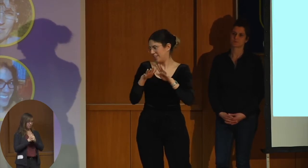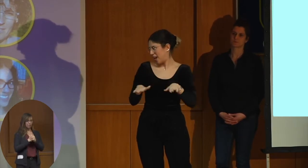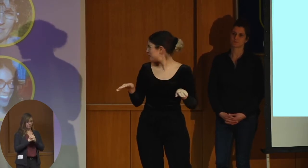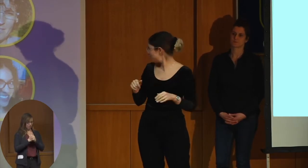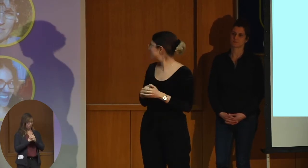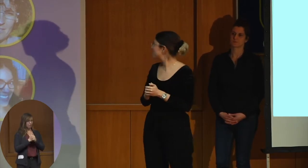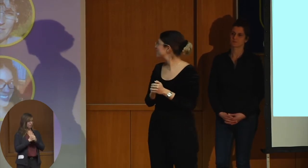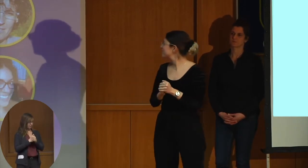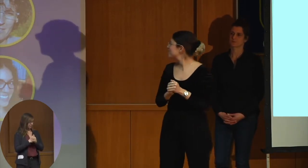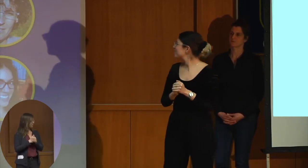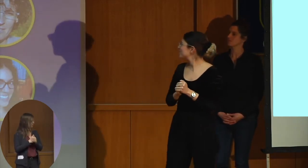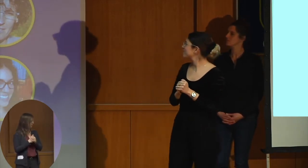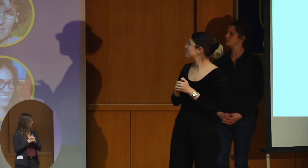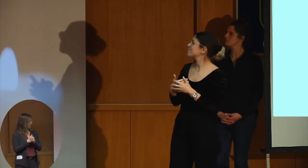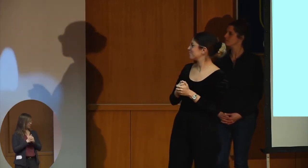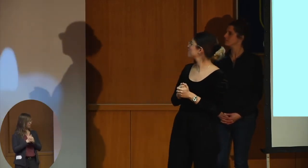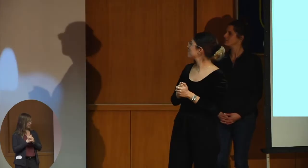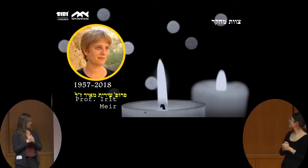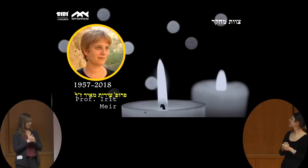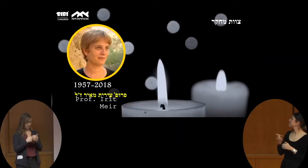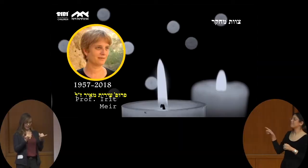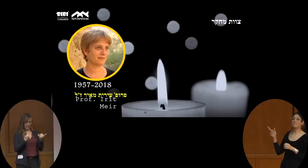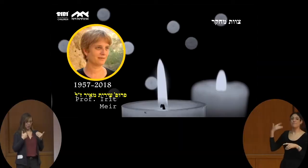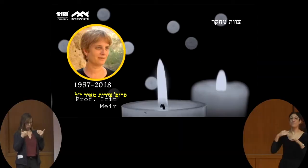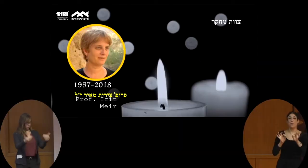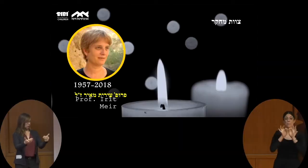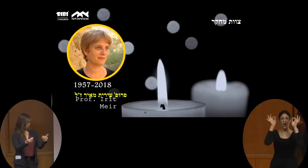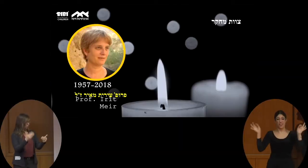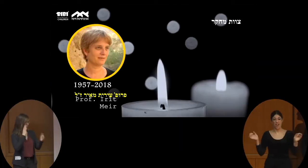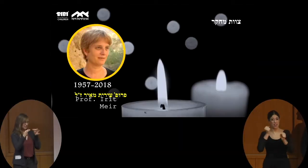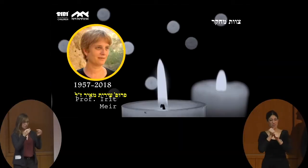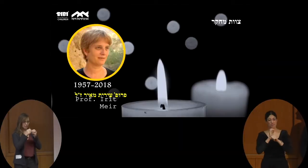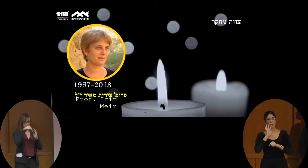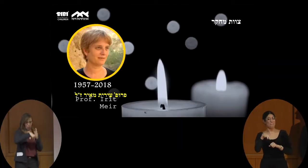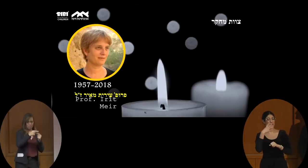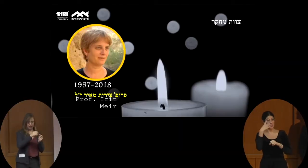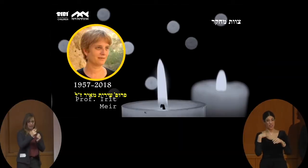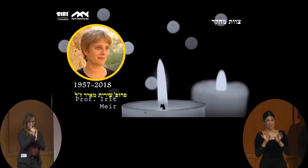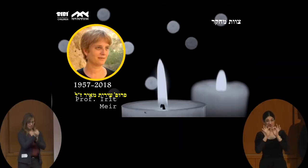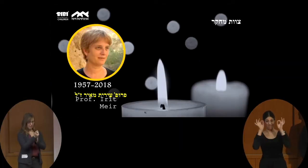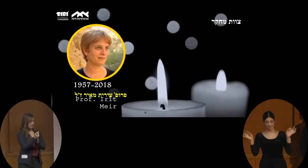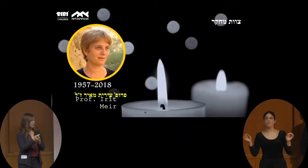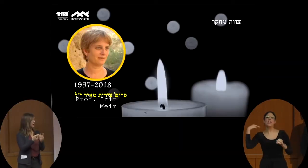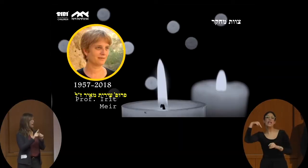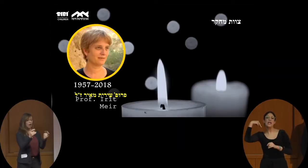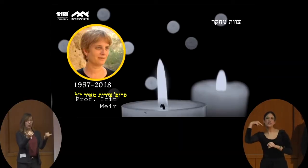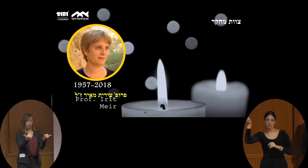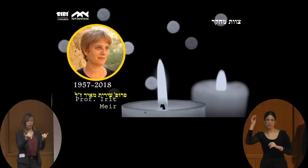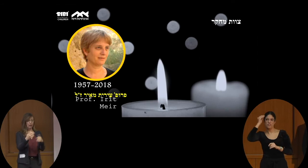language. And we'll go into that in a bit. At first, our four-year-long project